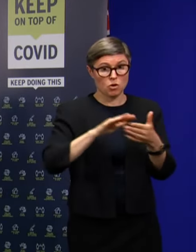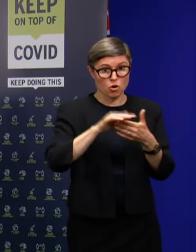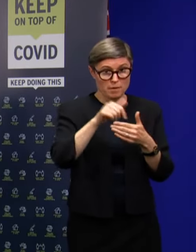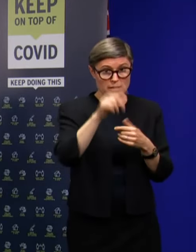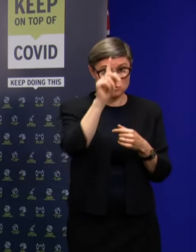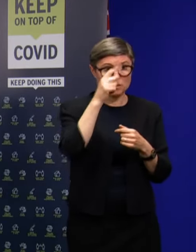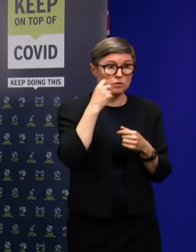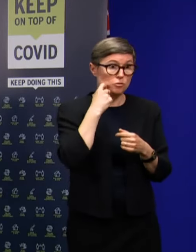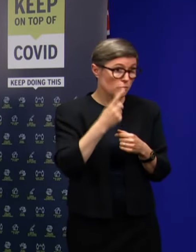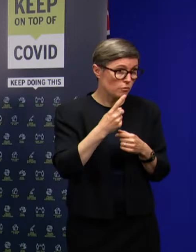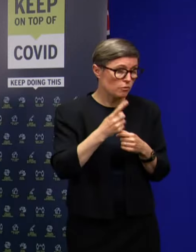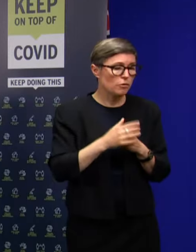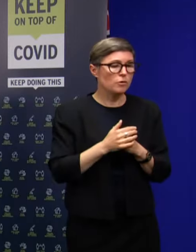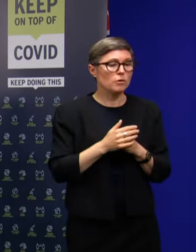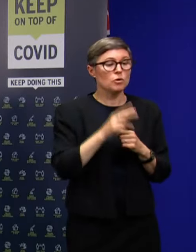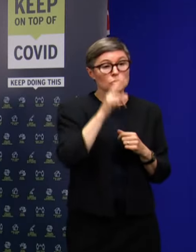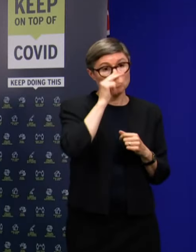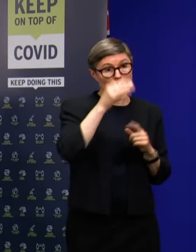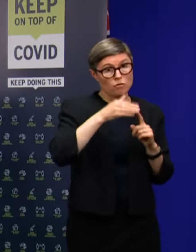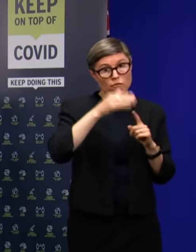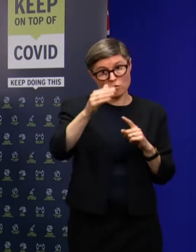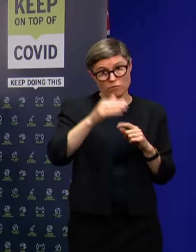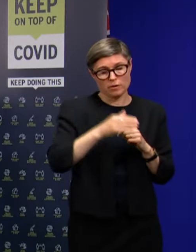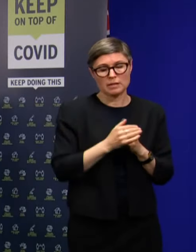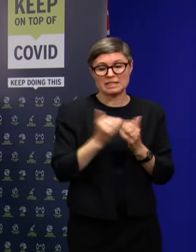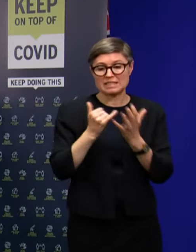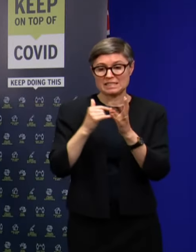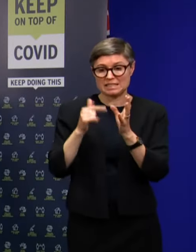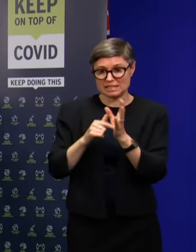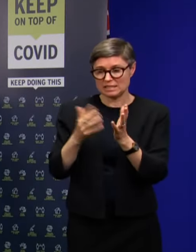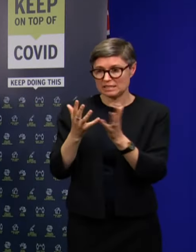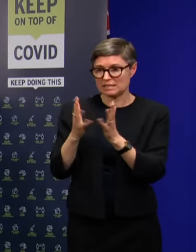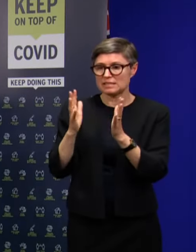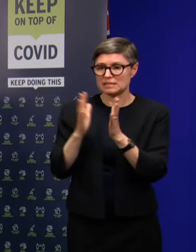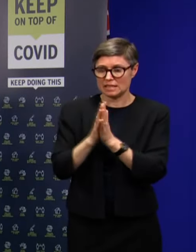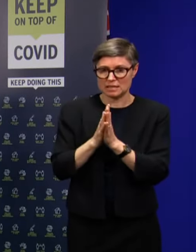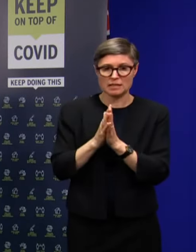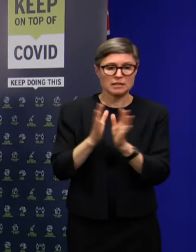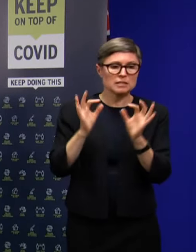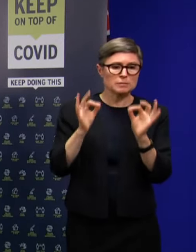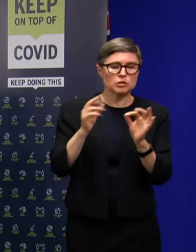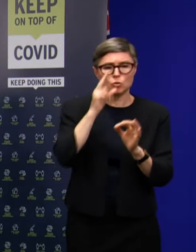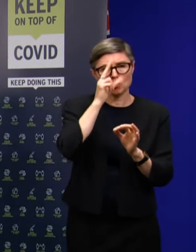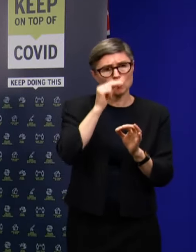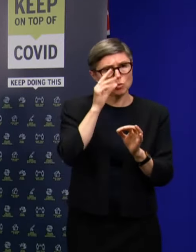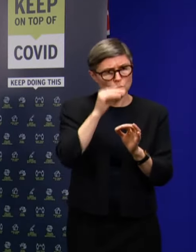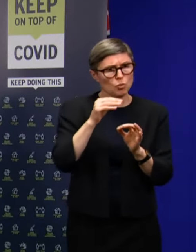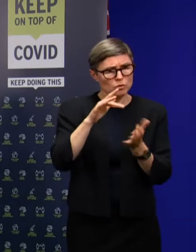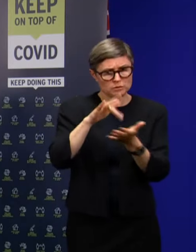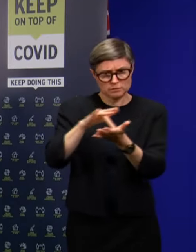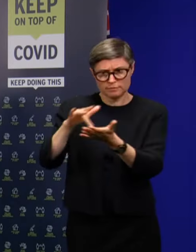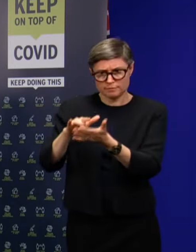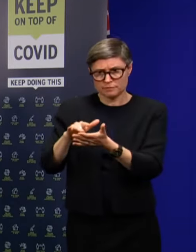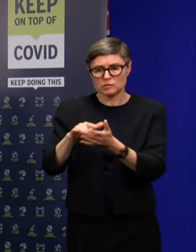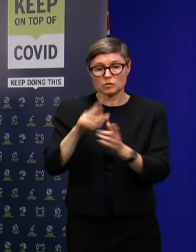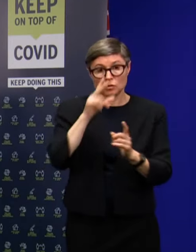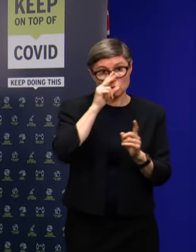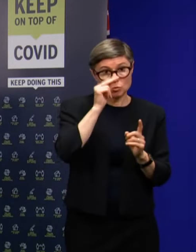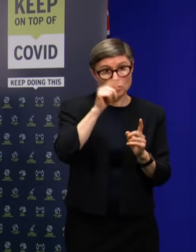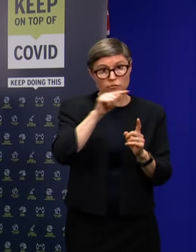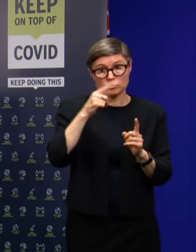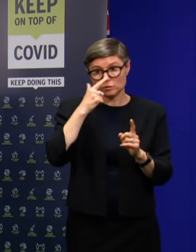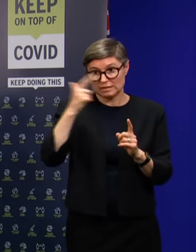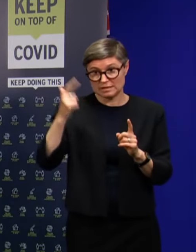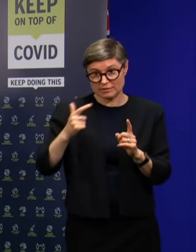today and tomorrow for anyone aged 12 plus. And then on Saturday and Sunday, we're running special youth clinics for people aged 12 to 17